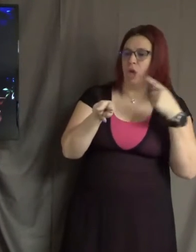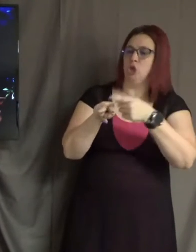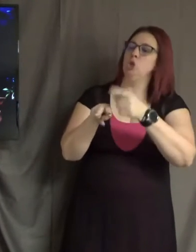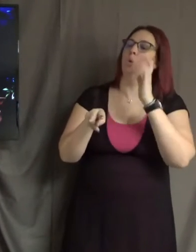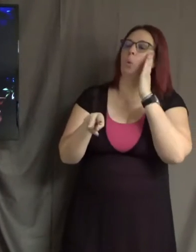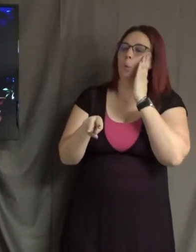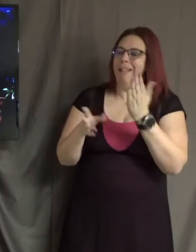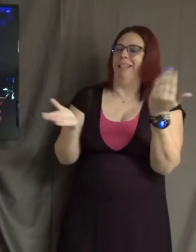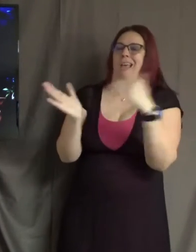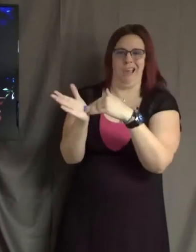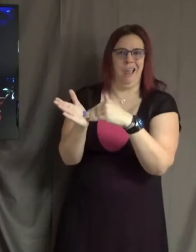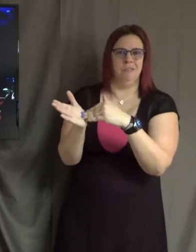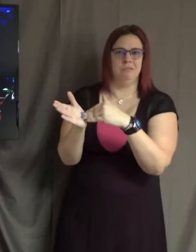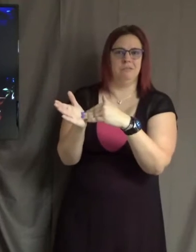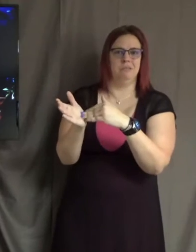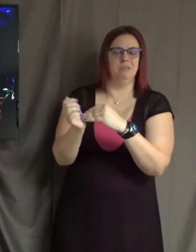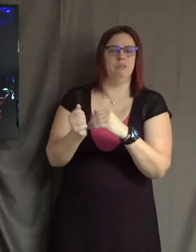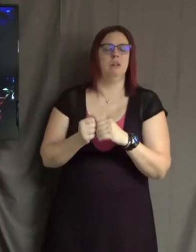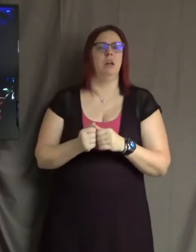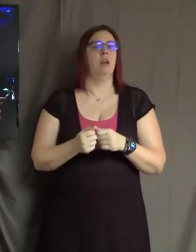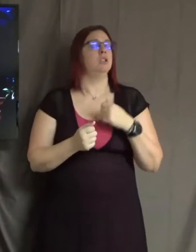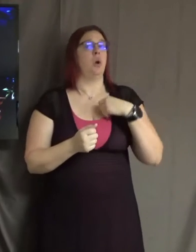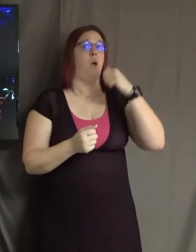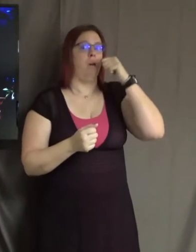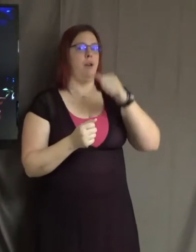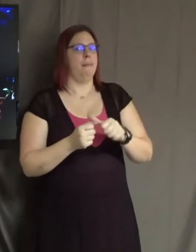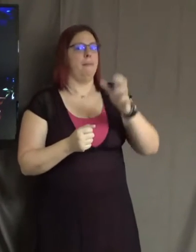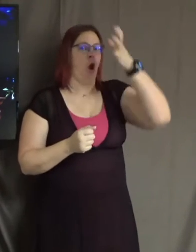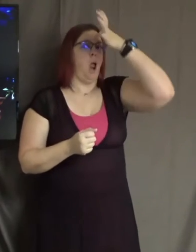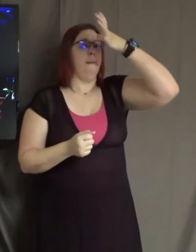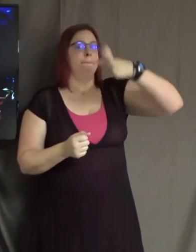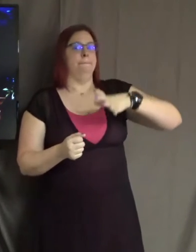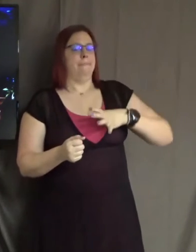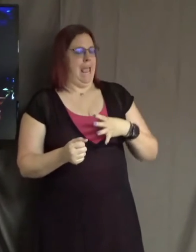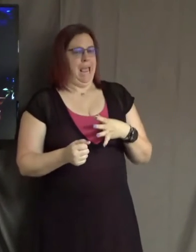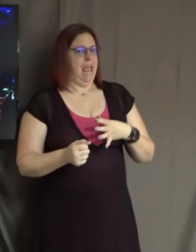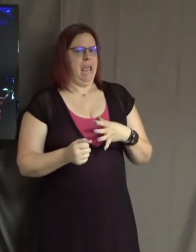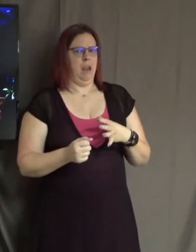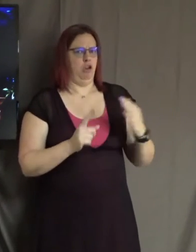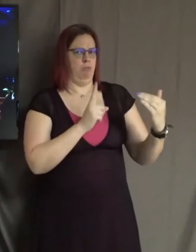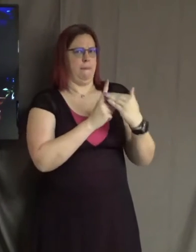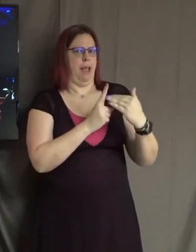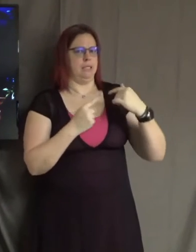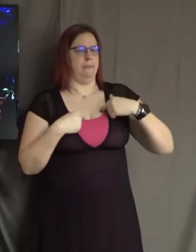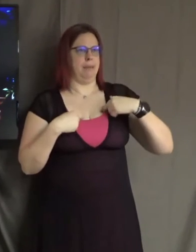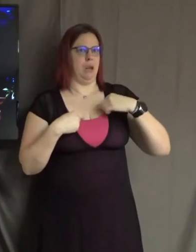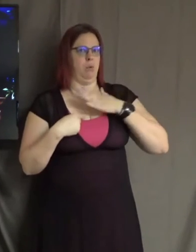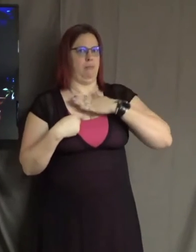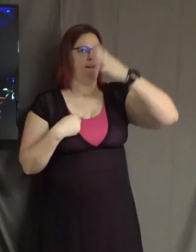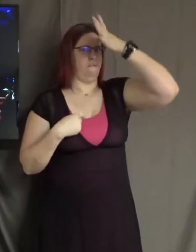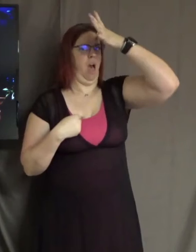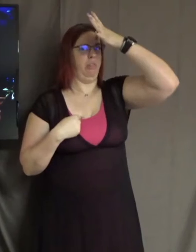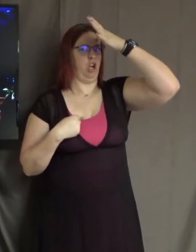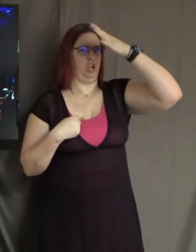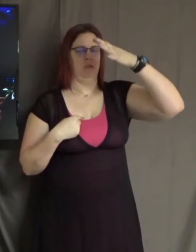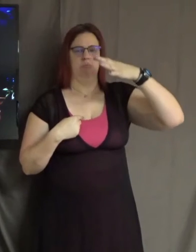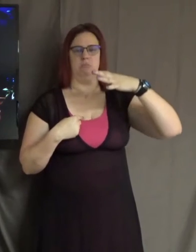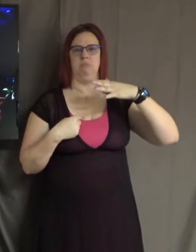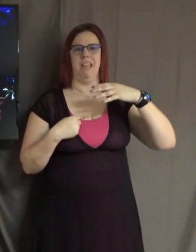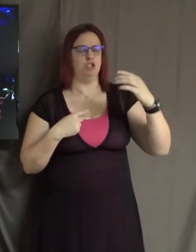If a man reminded me of my father and I was doing healing work with my father and I did not like this man at all. And all I